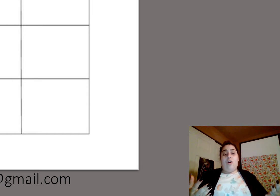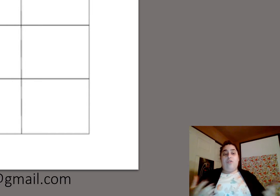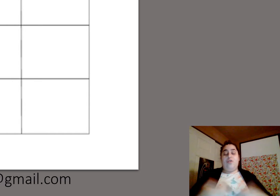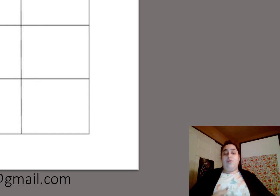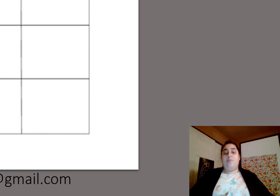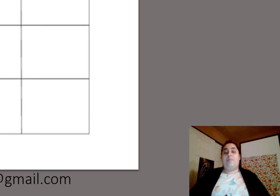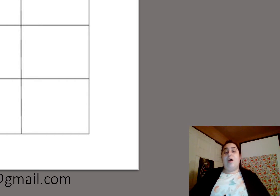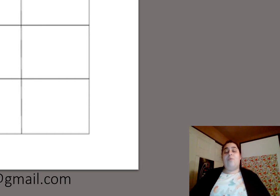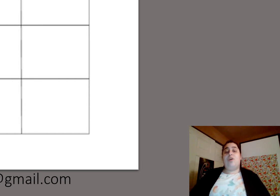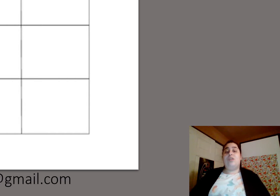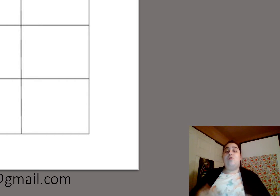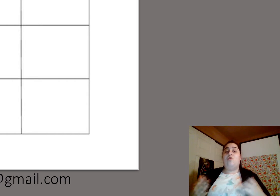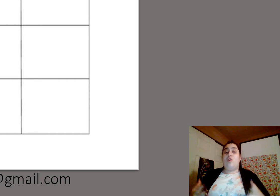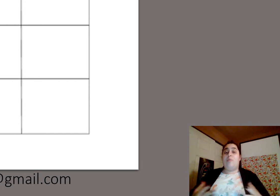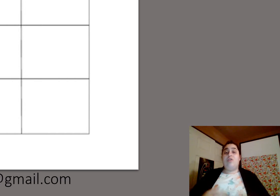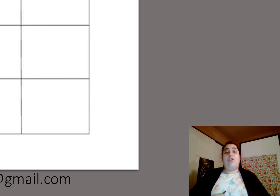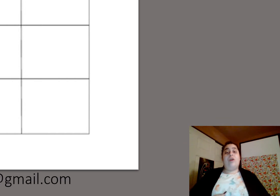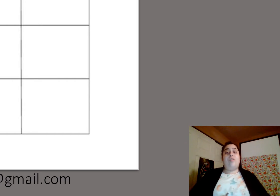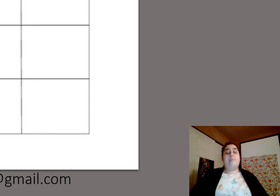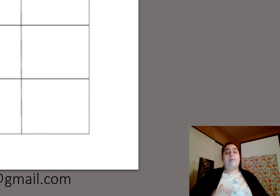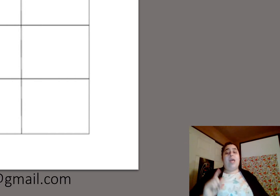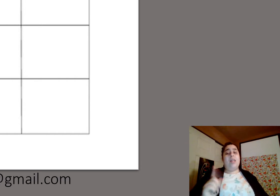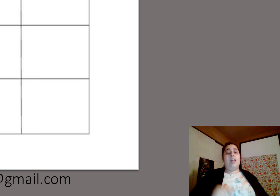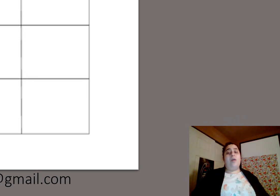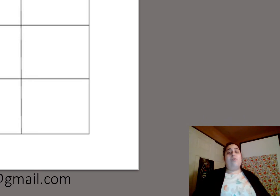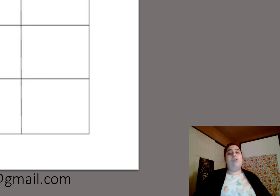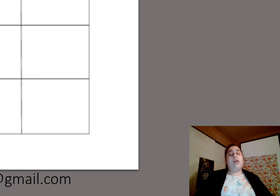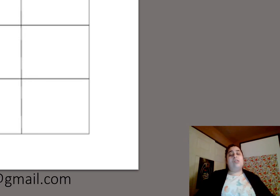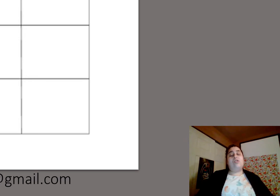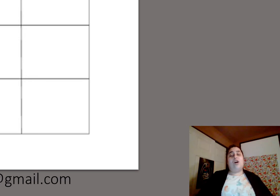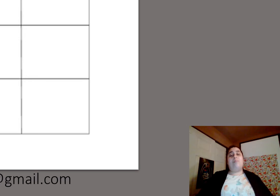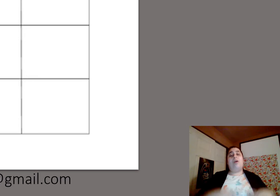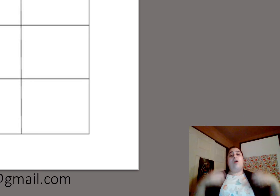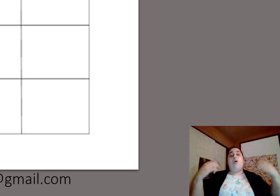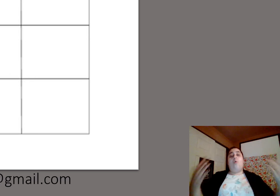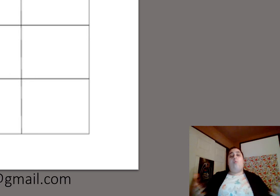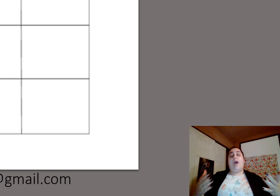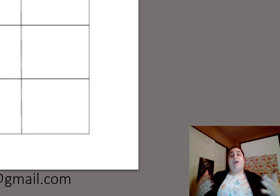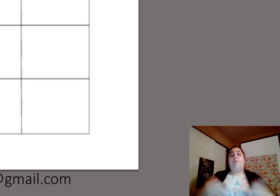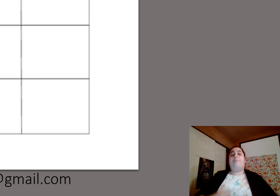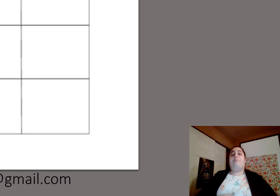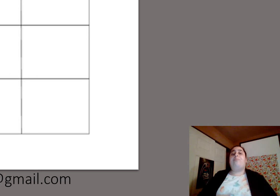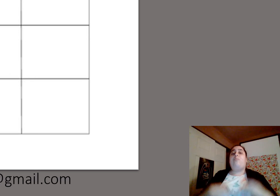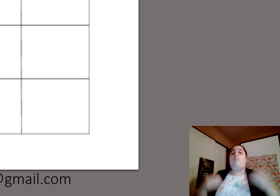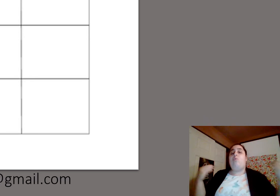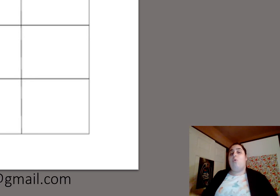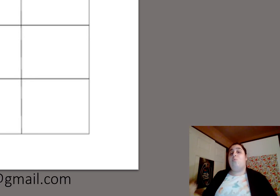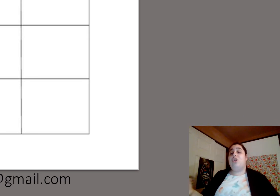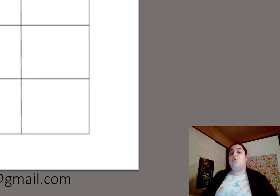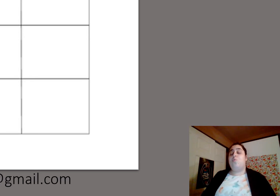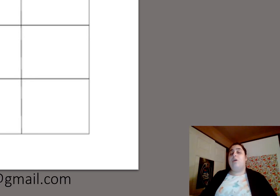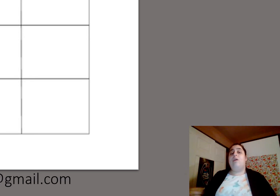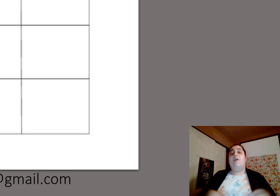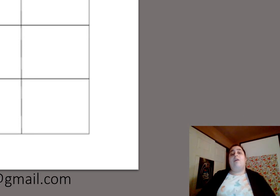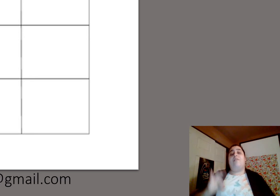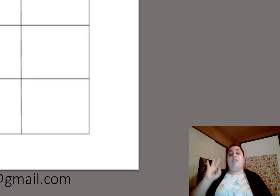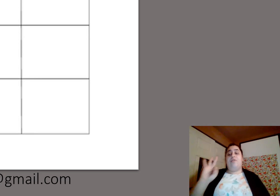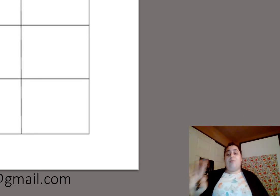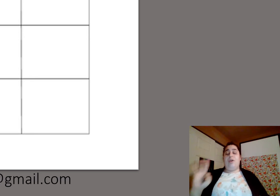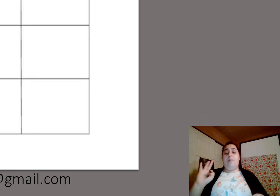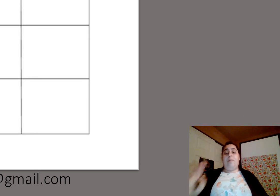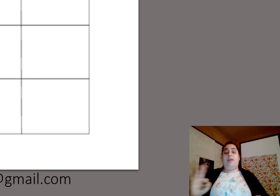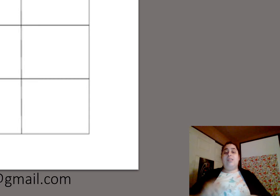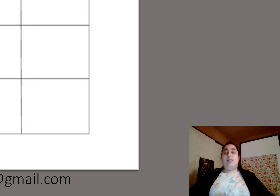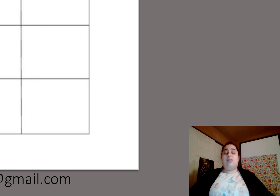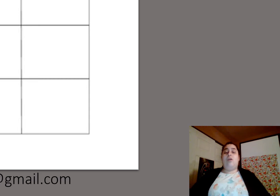do. I want you guys to draw me a diagram. And then I want you guys to tell me where or which one of